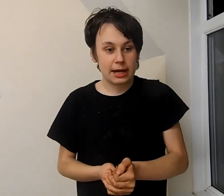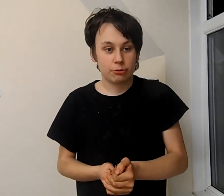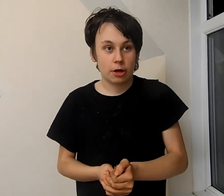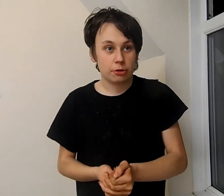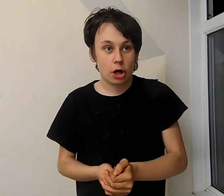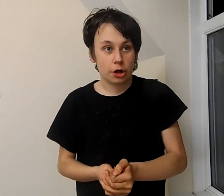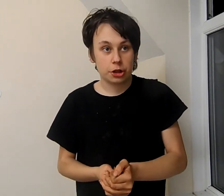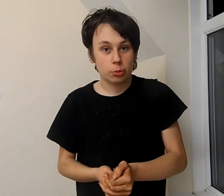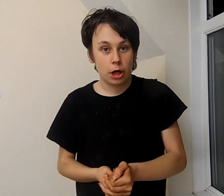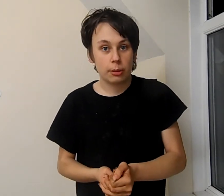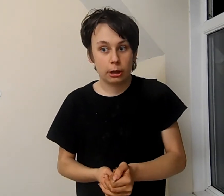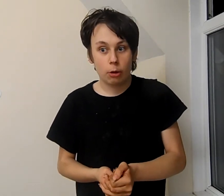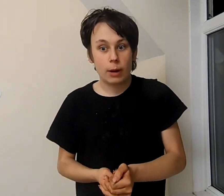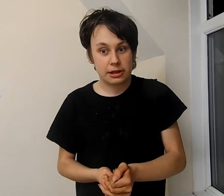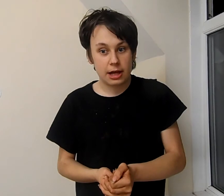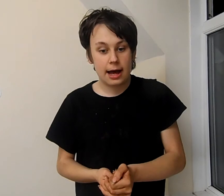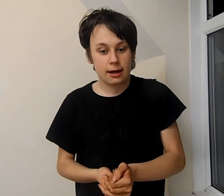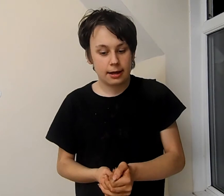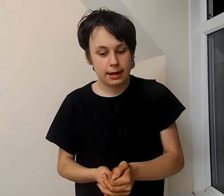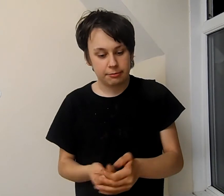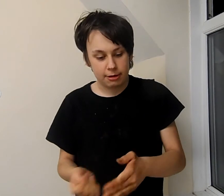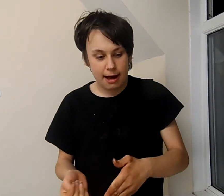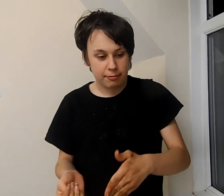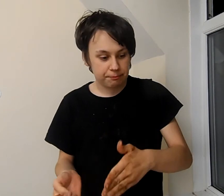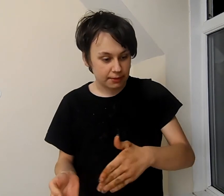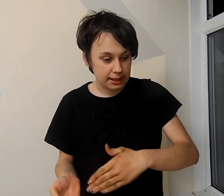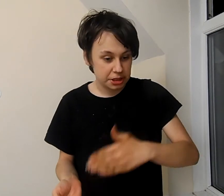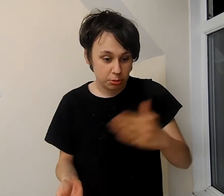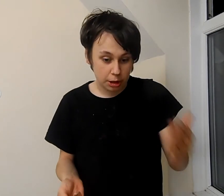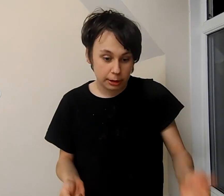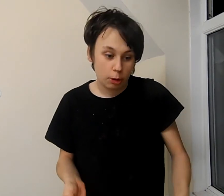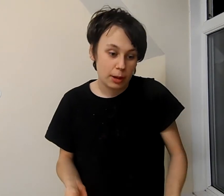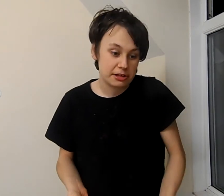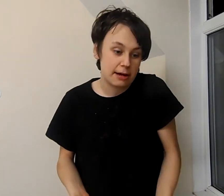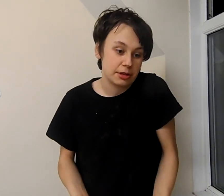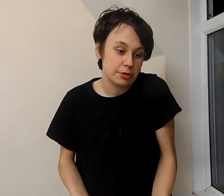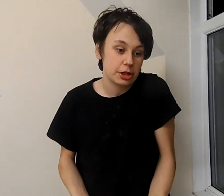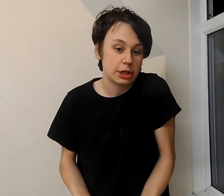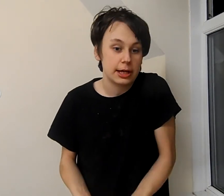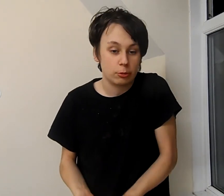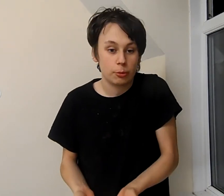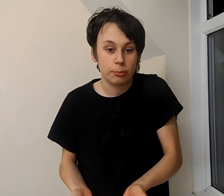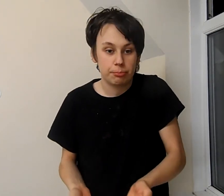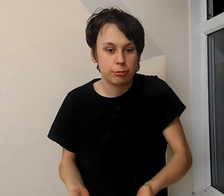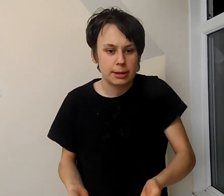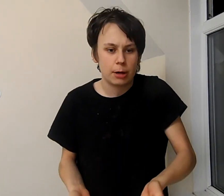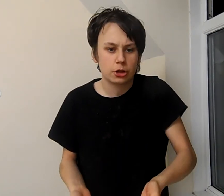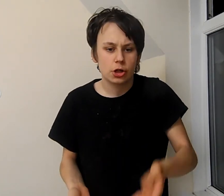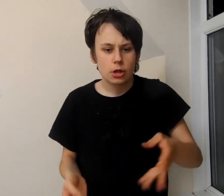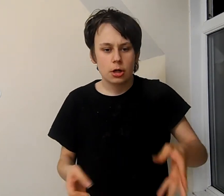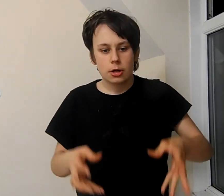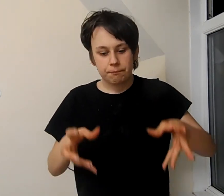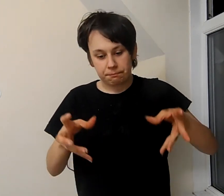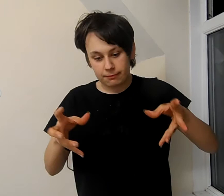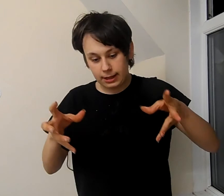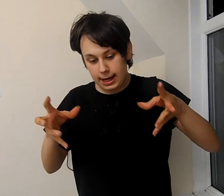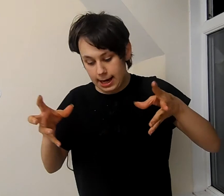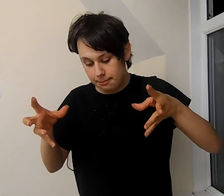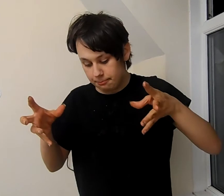caves after dark you'll know a lot went that if you have you'll know a lot went down if you didn't it was a pretty much um